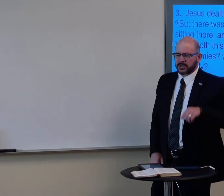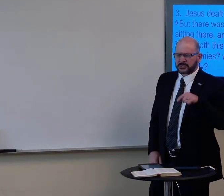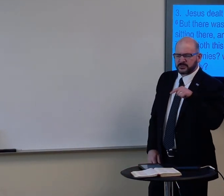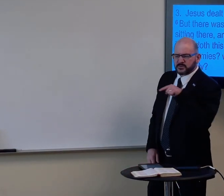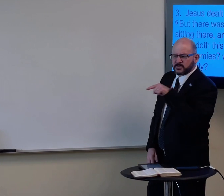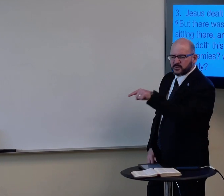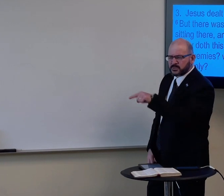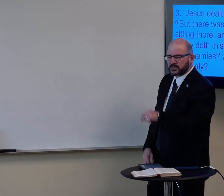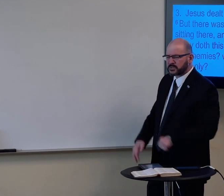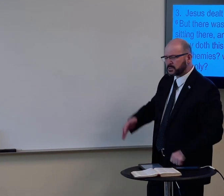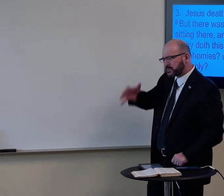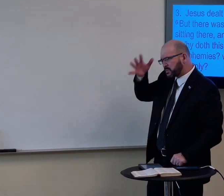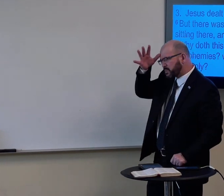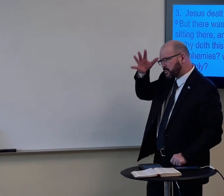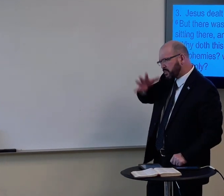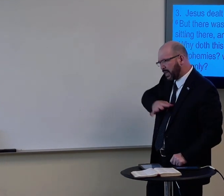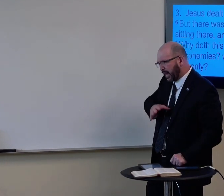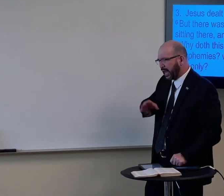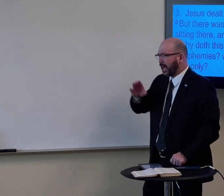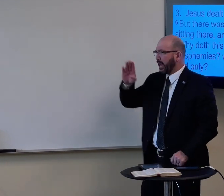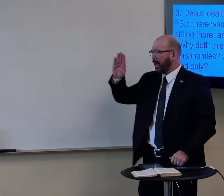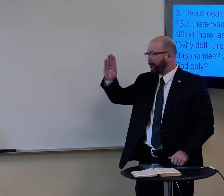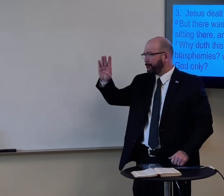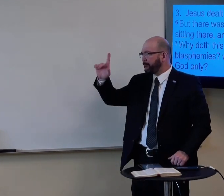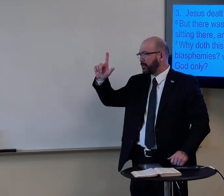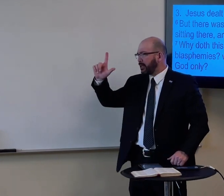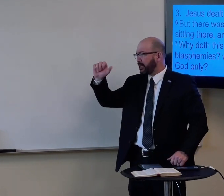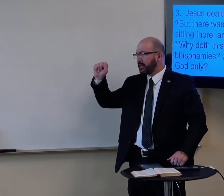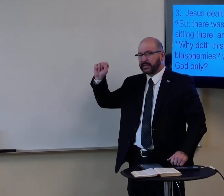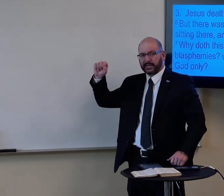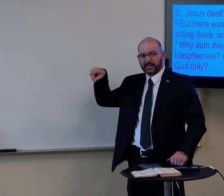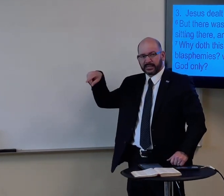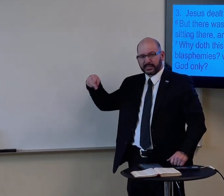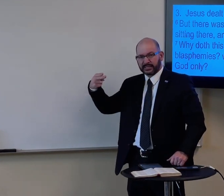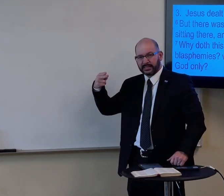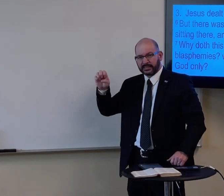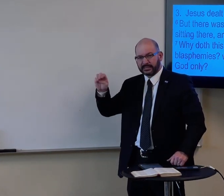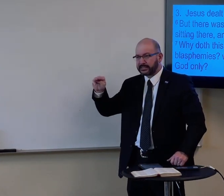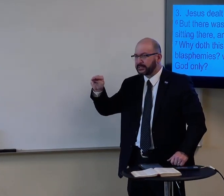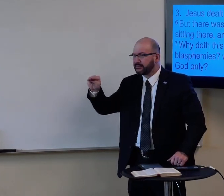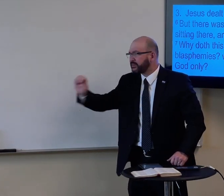and they're like, ooh, this man speaks blasphemy.